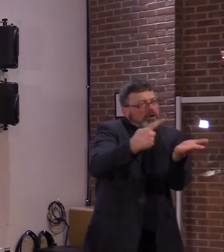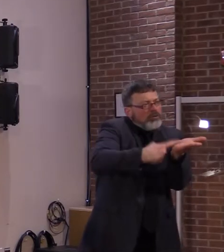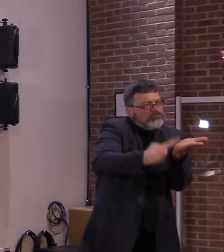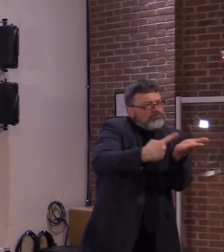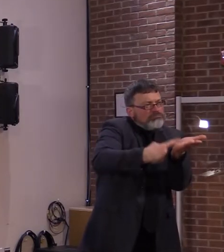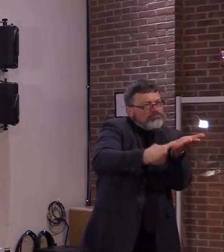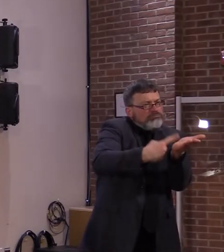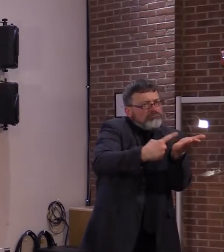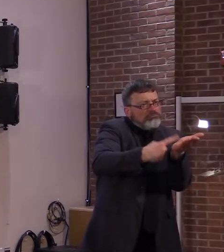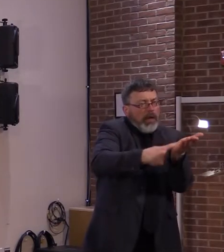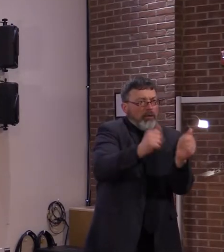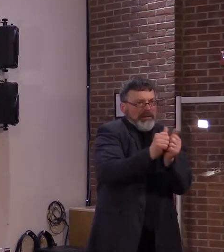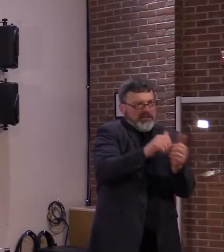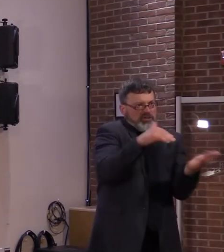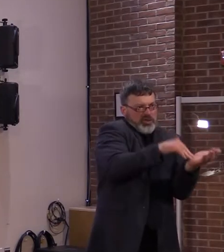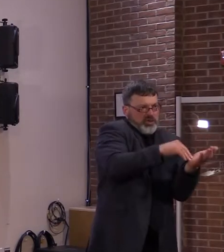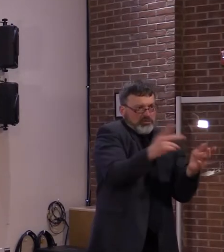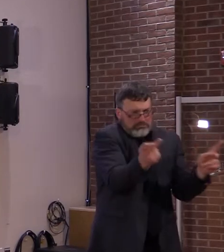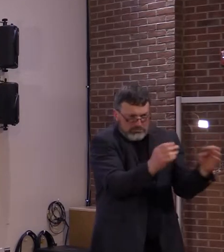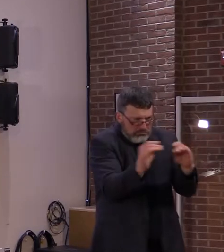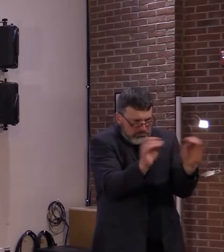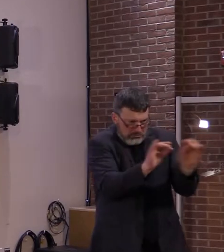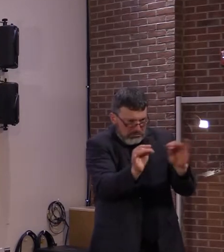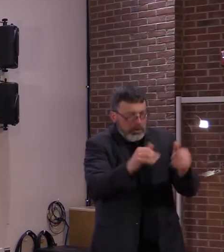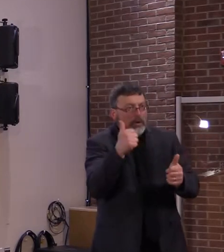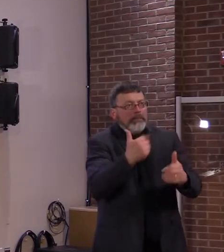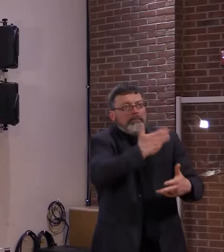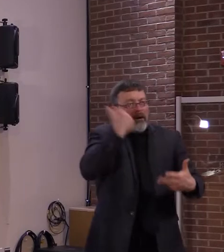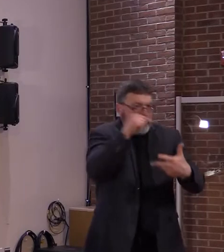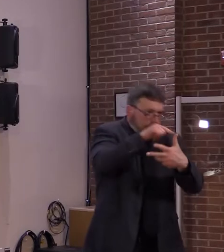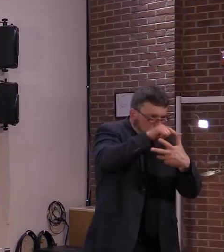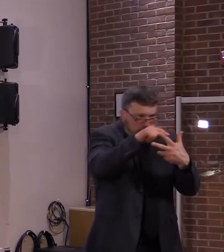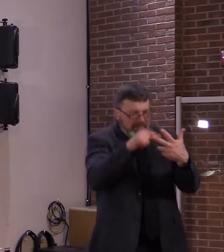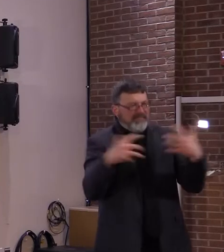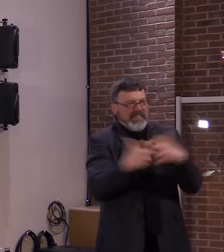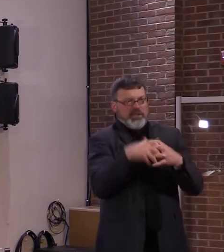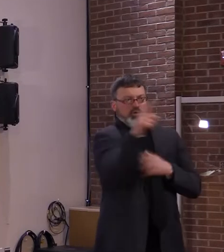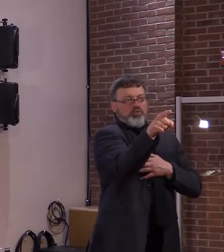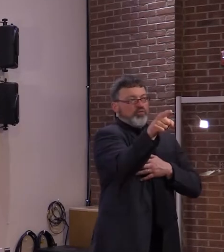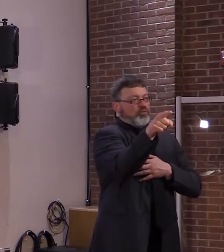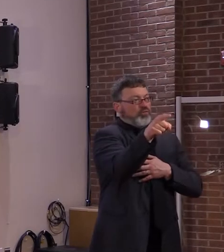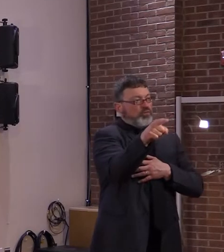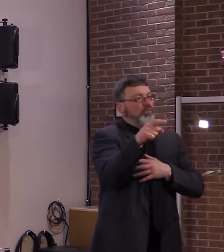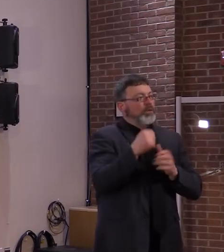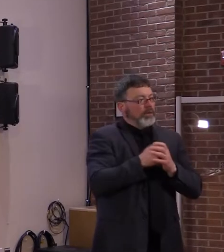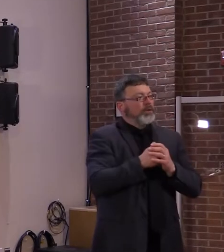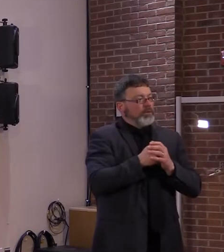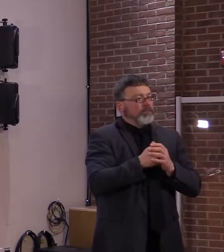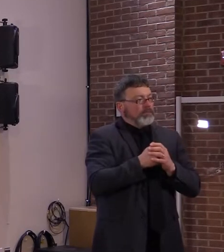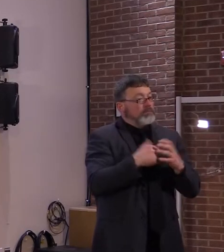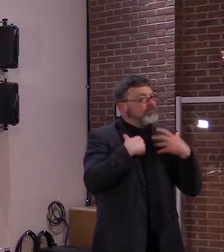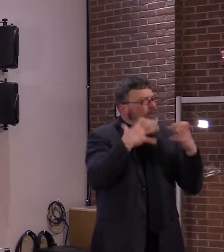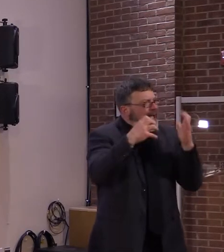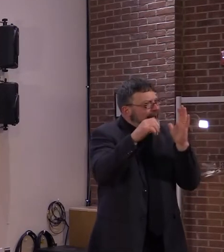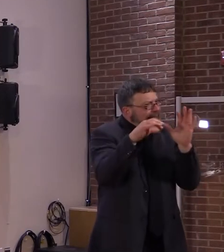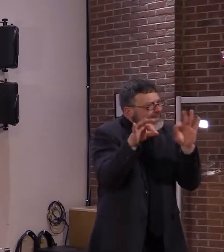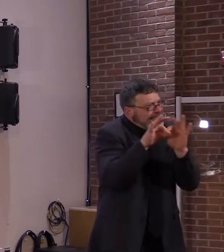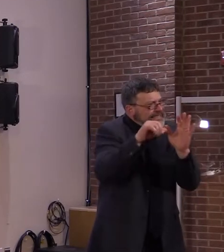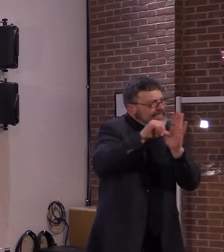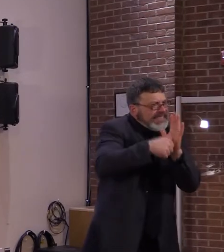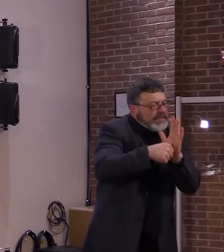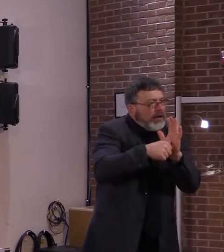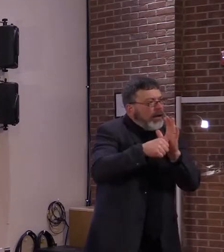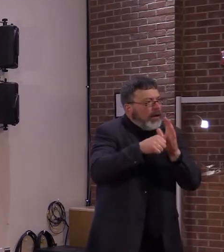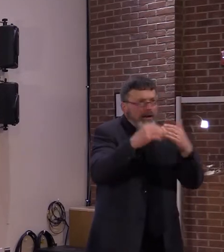you well. But I want to emphasize, the most important thing is that you get vaccinated, no matter which vaccine it